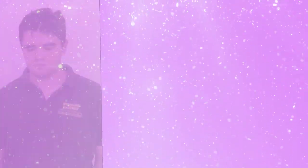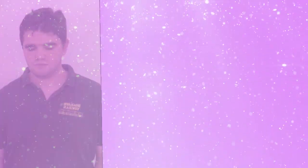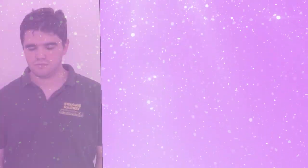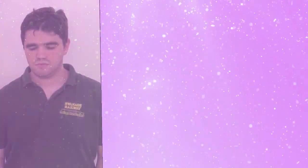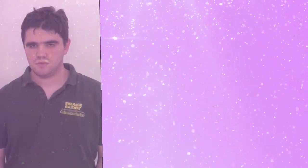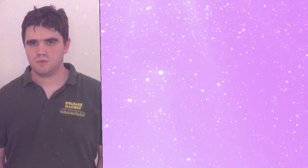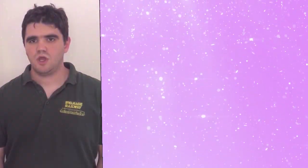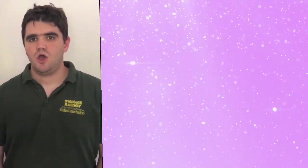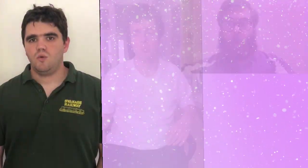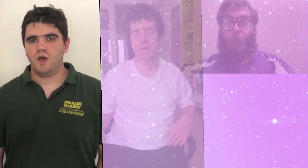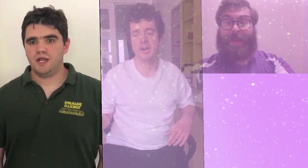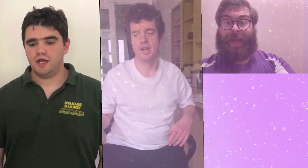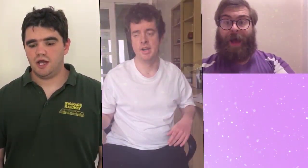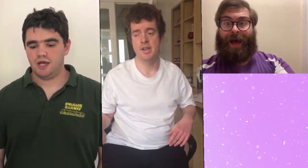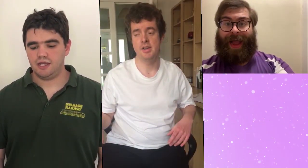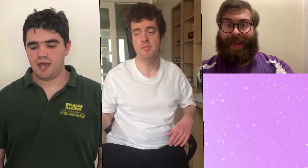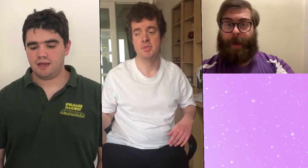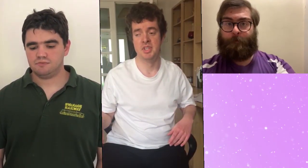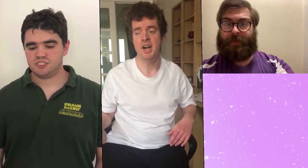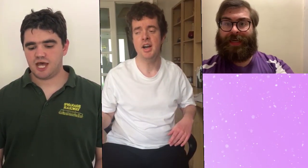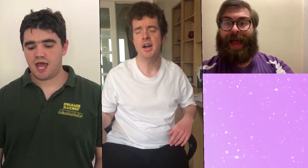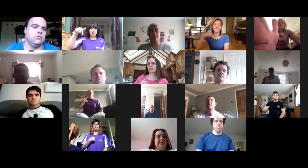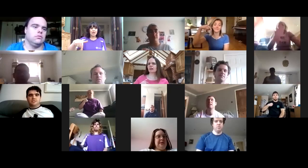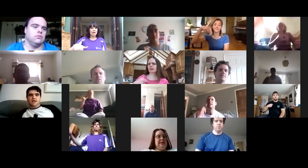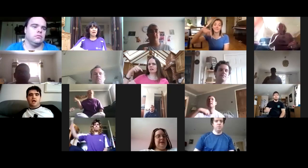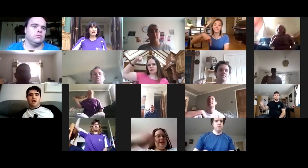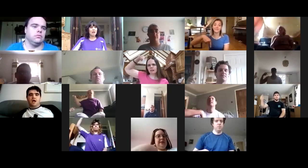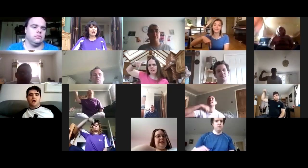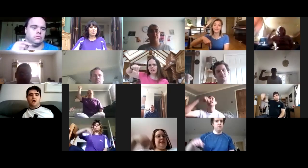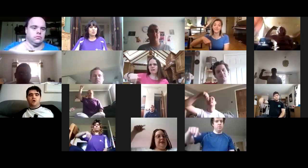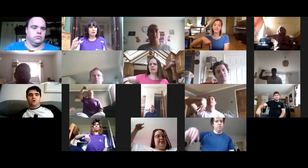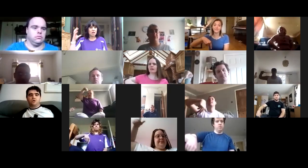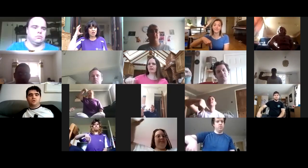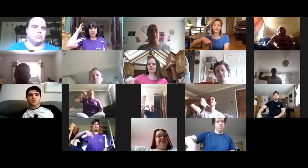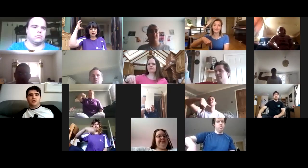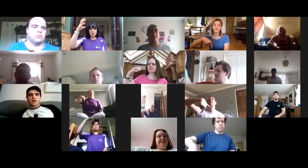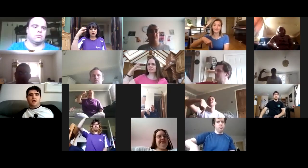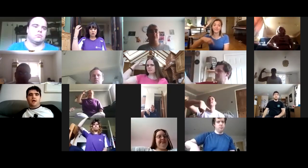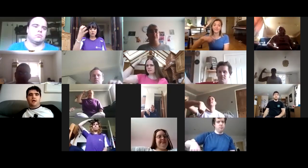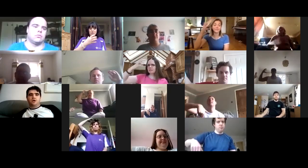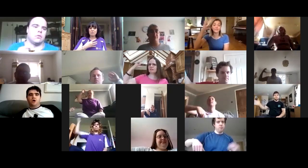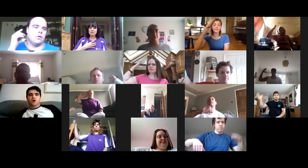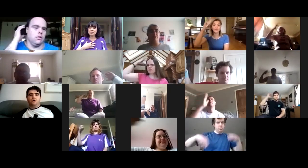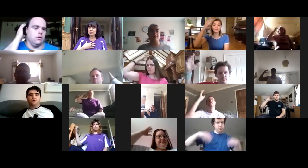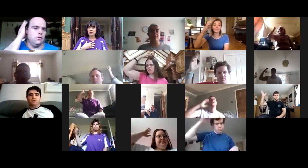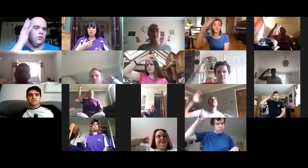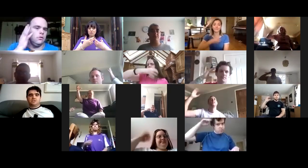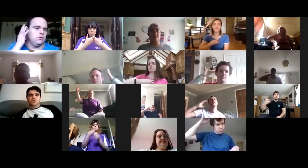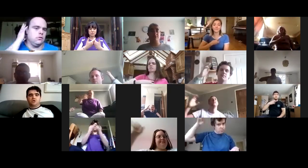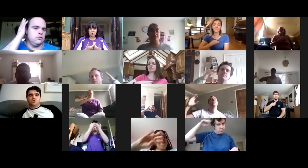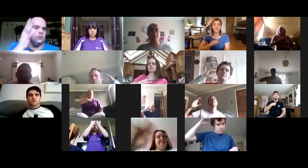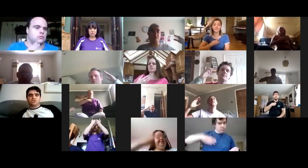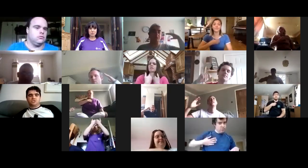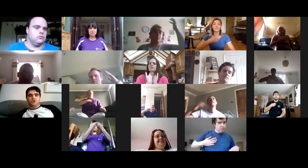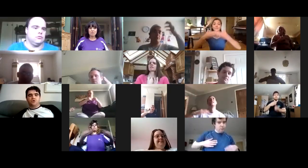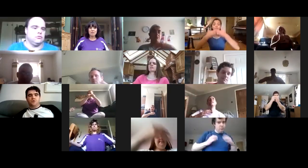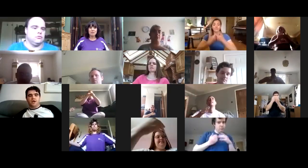When I am down, and oh my soul's so weary,